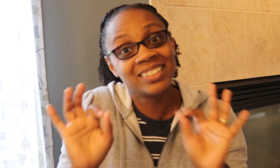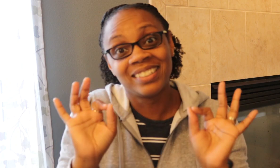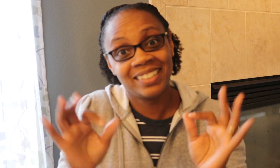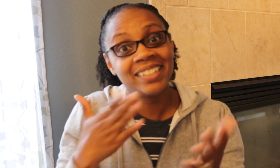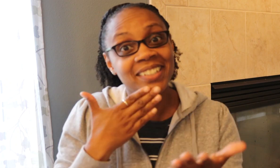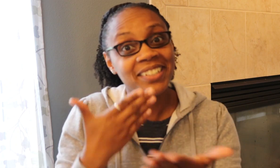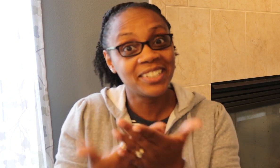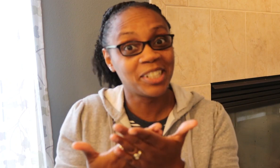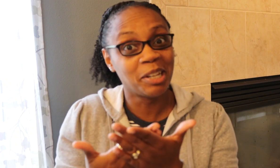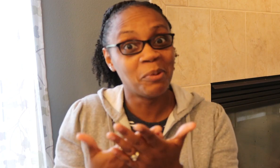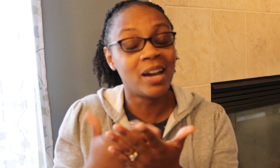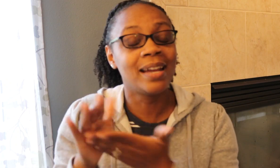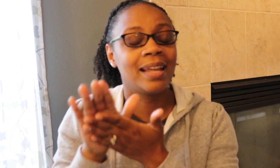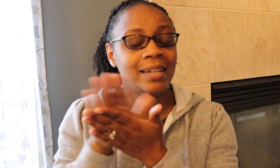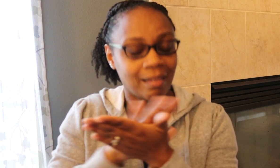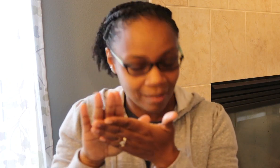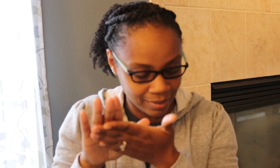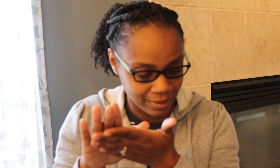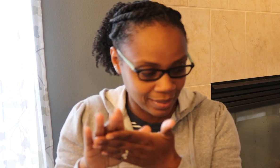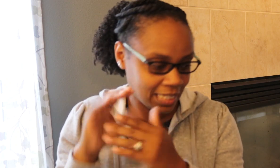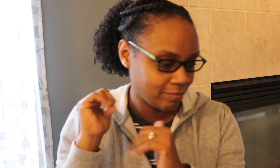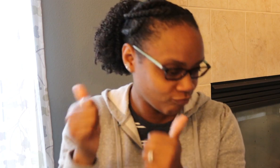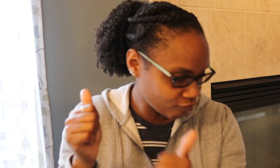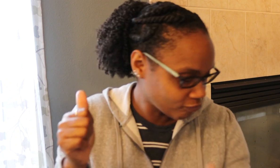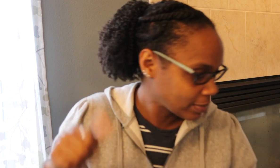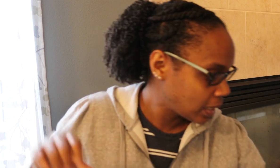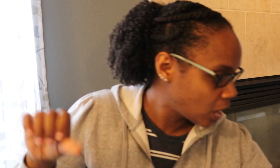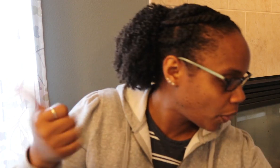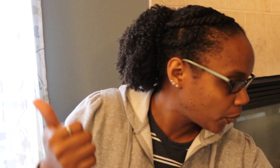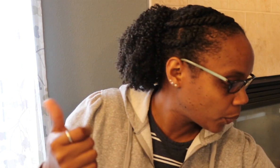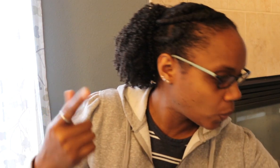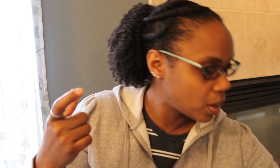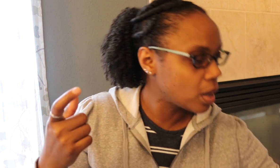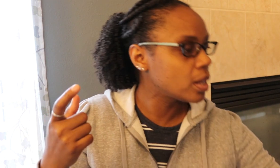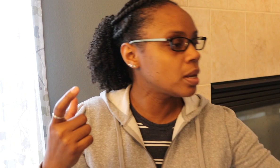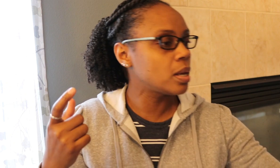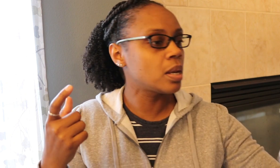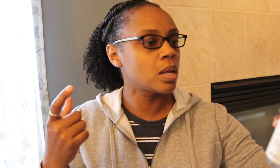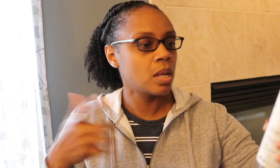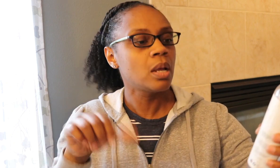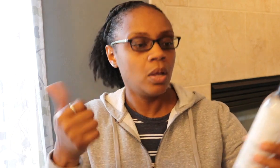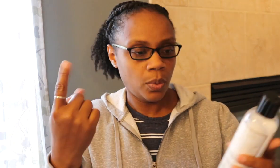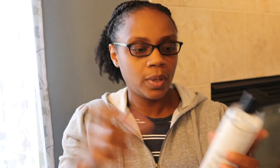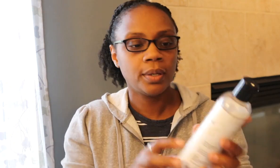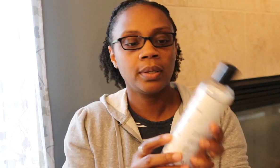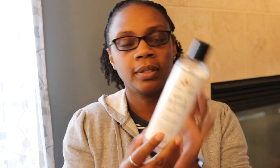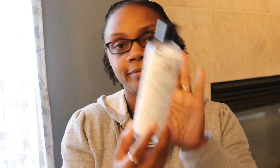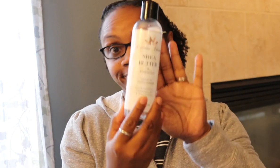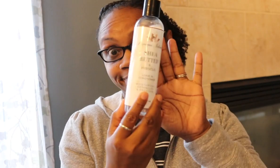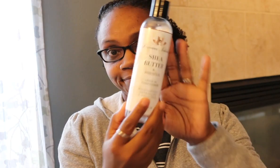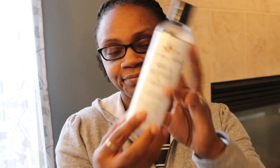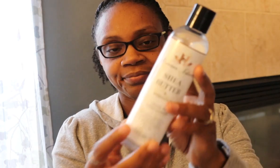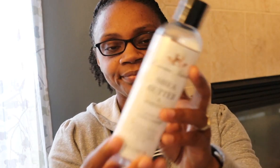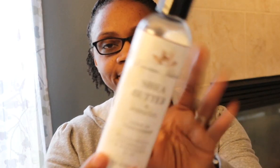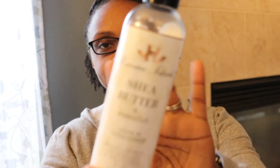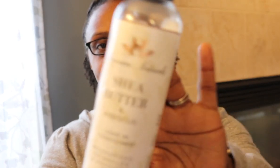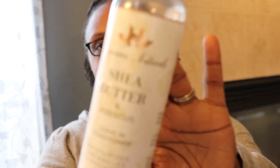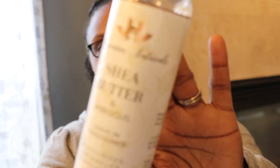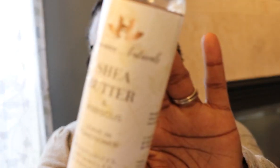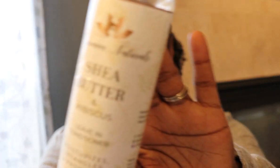you slip. Yeah, it's really, really good as a shampoo. So that one's a great one. And another one I have from Rosanna Naturals